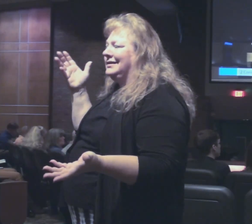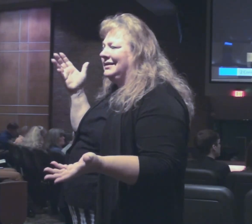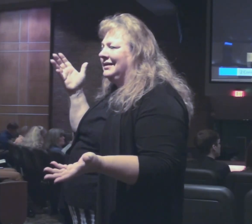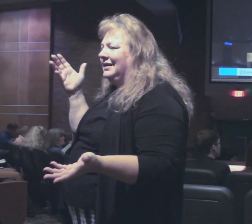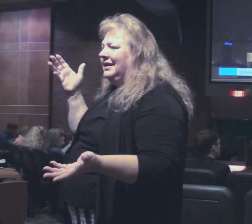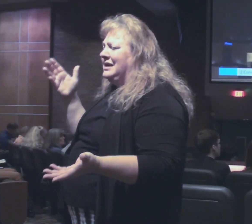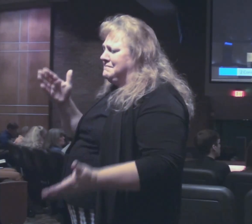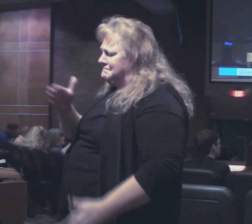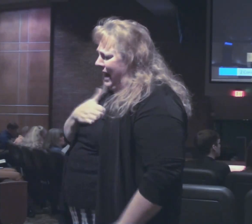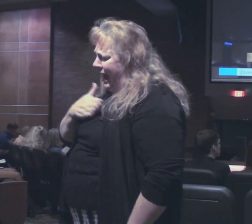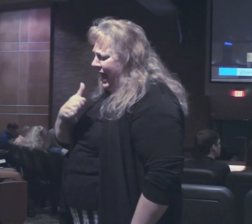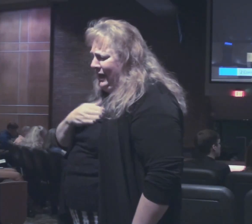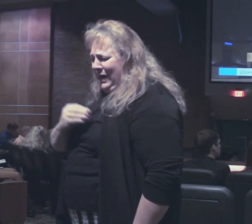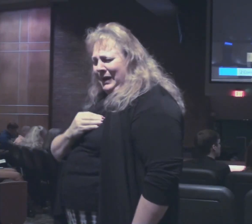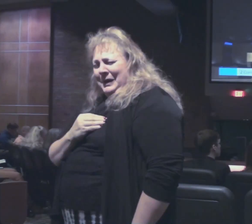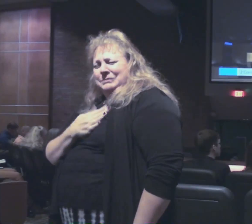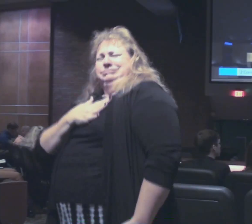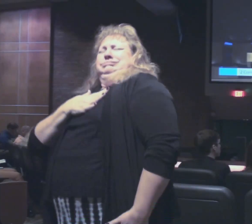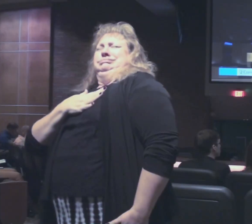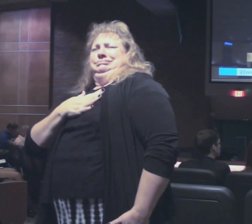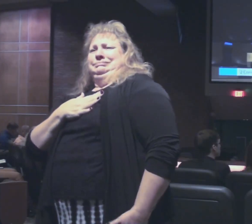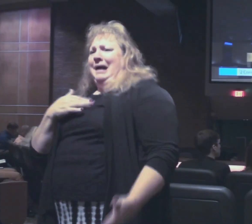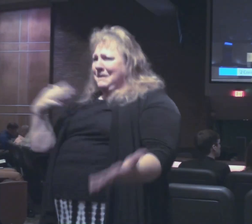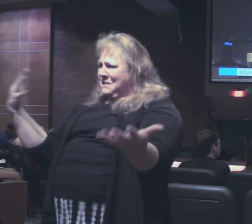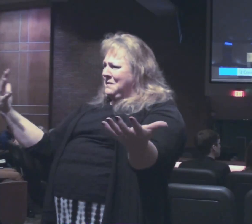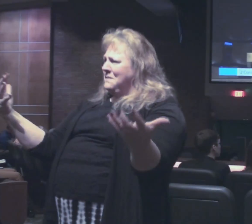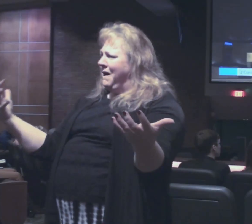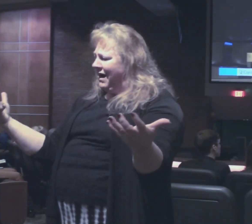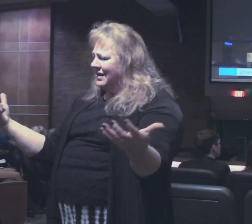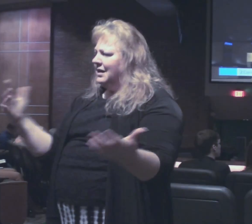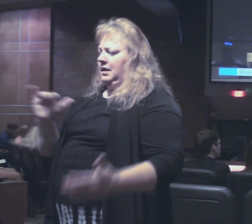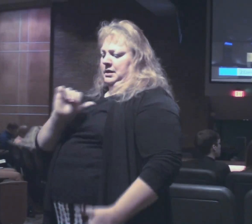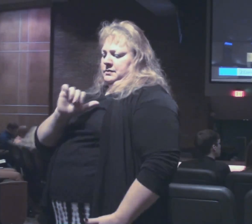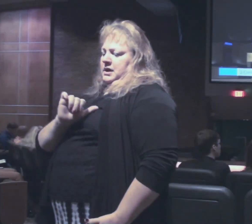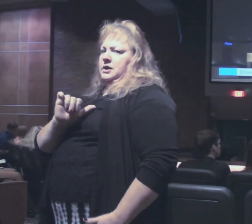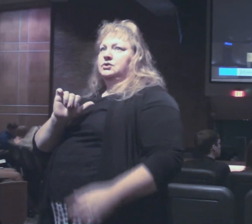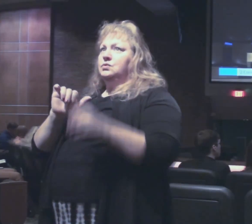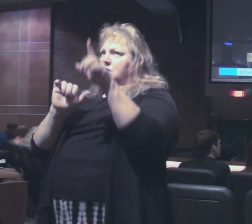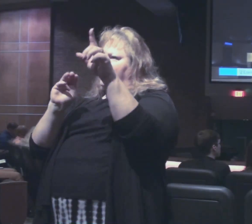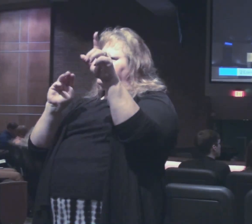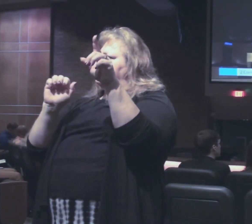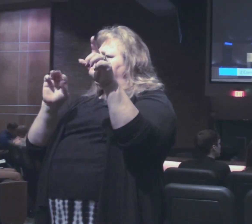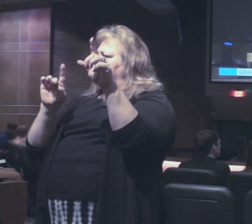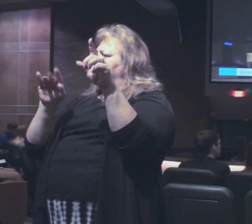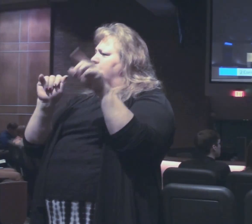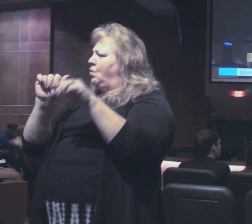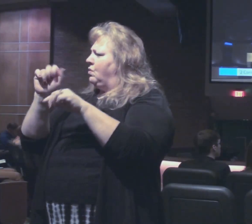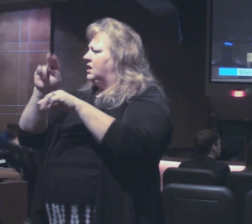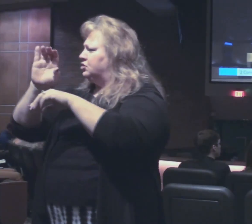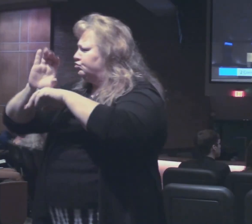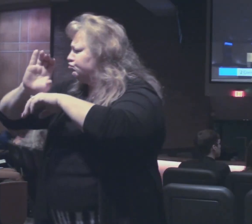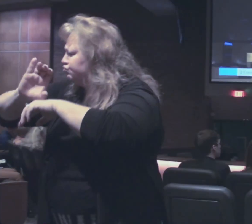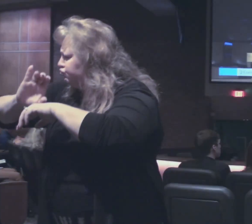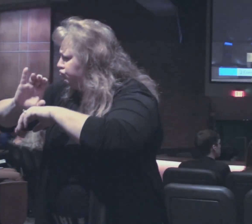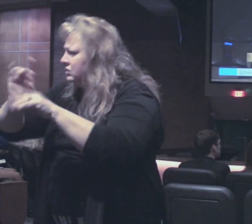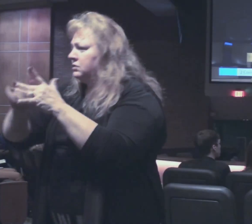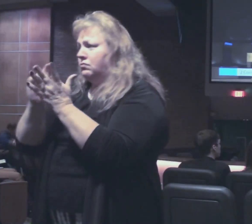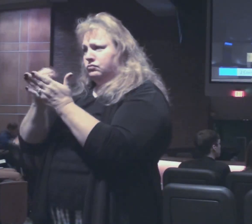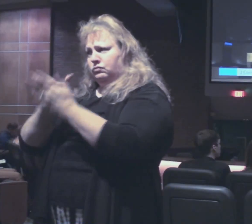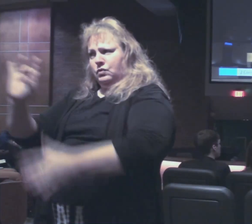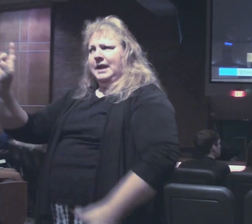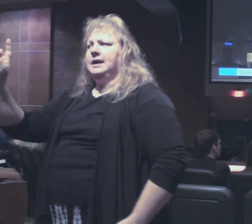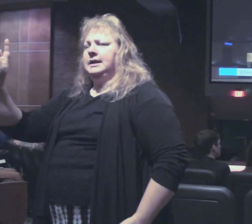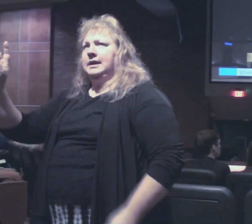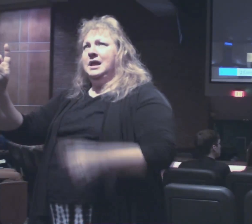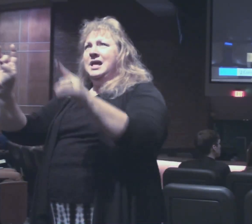It's a joy of my heart to be able to do this. That was the attitude of the Macedonians, remember? As we started in chapter 8.